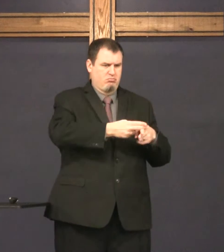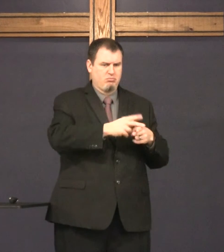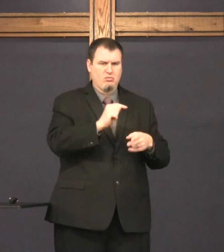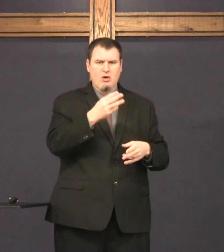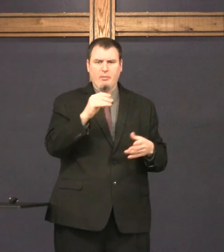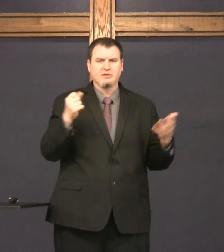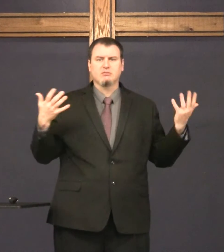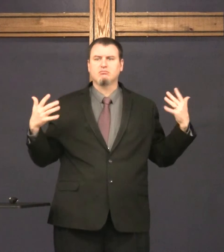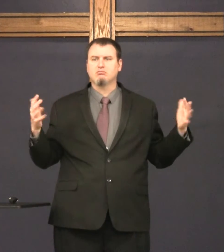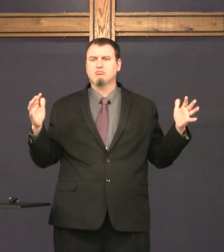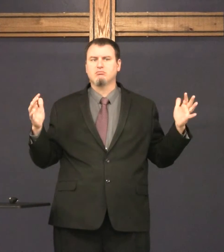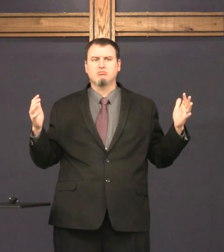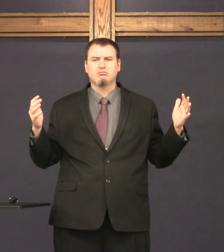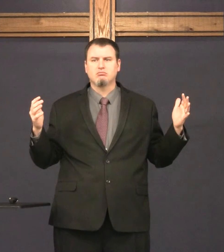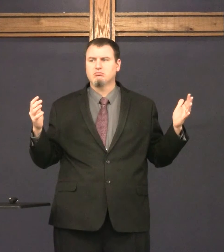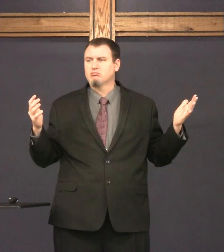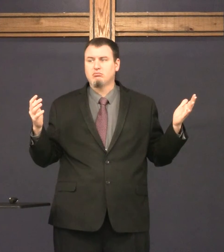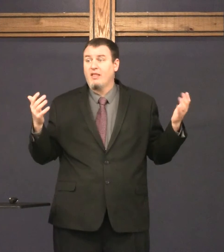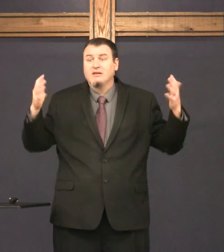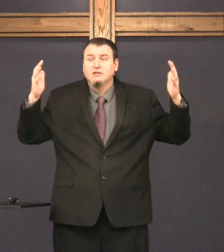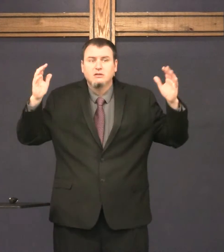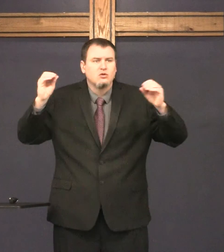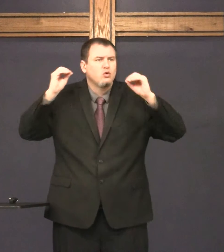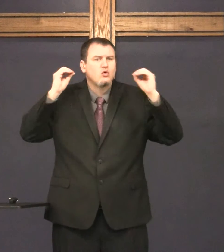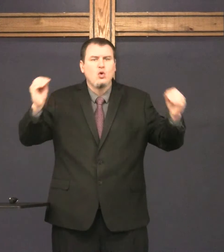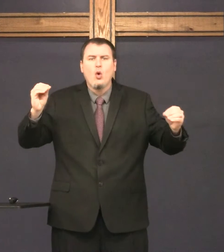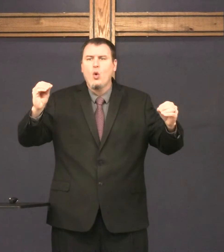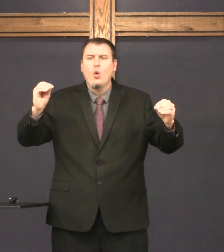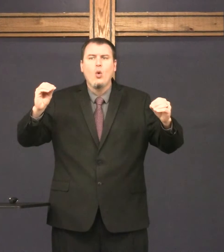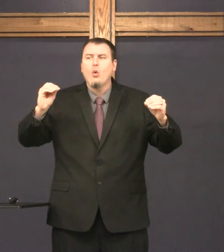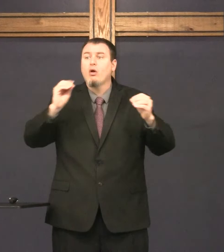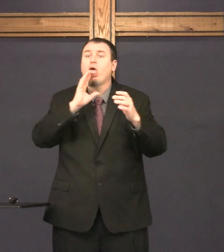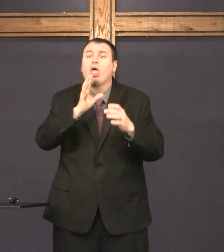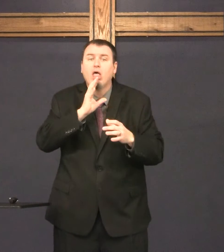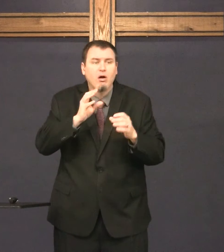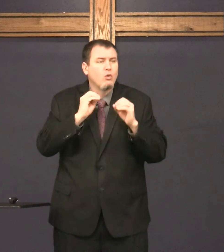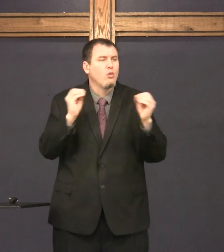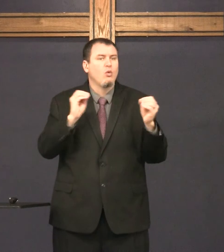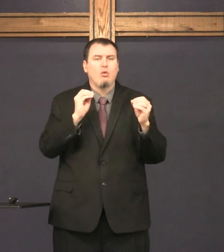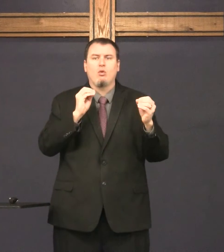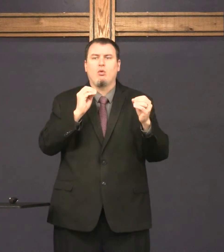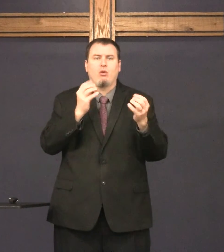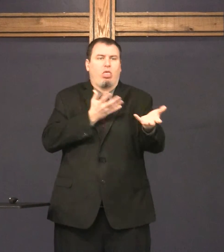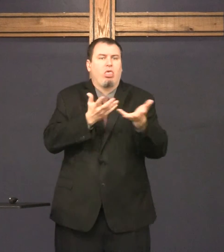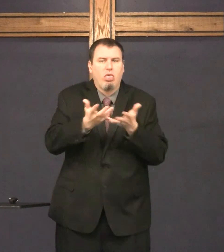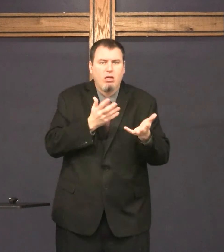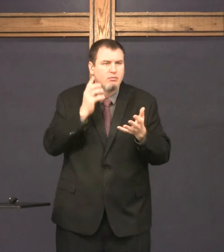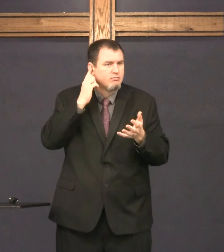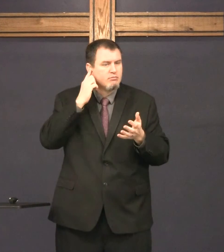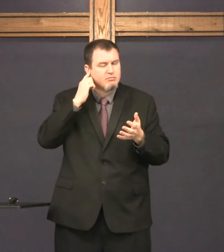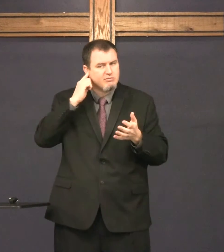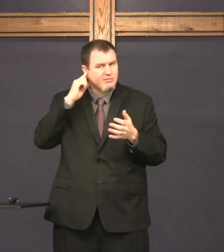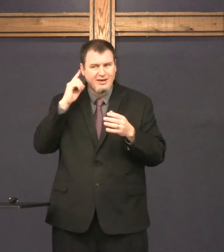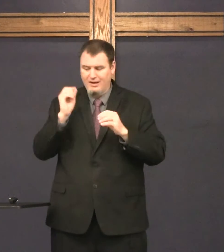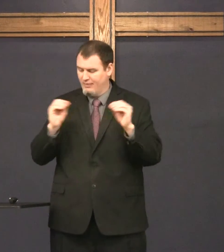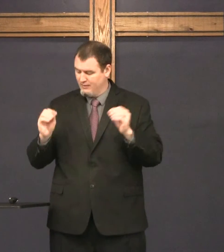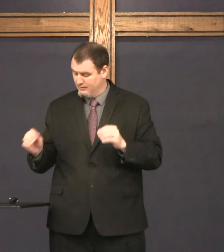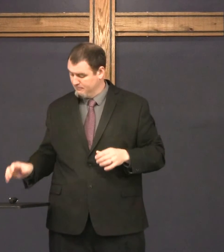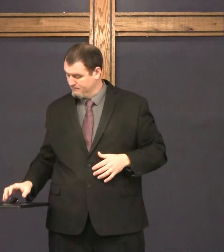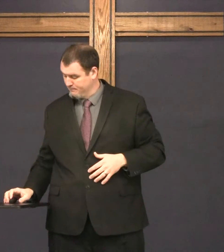list of disciples. That's all we see. There's no mention of